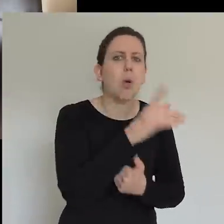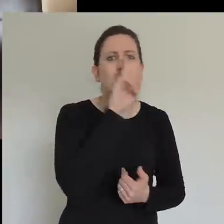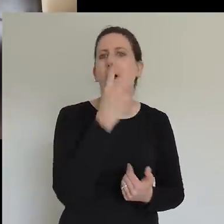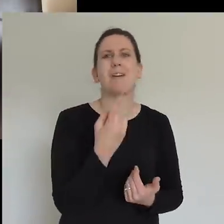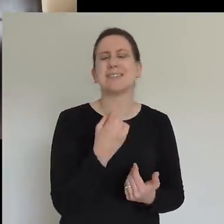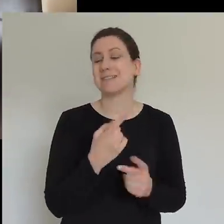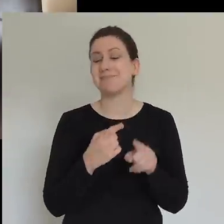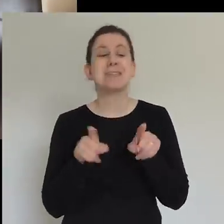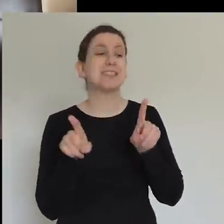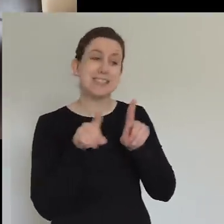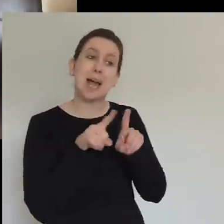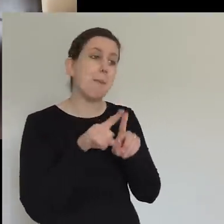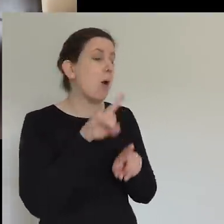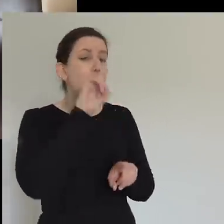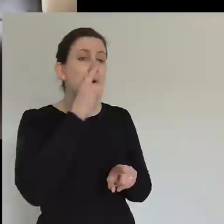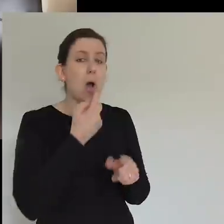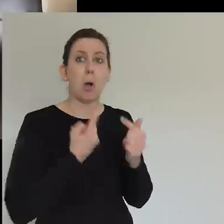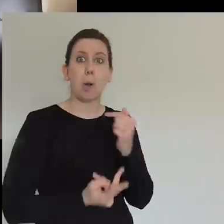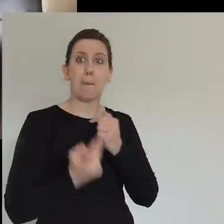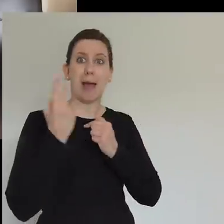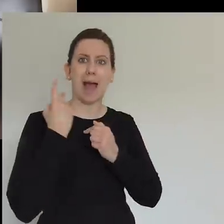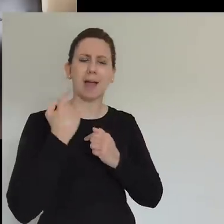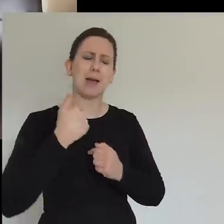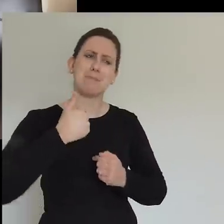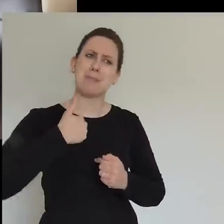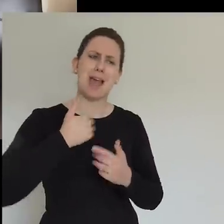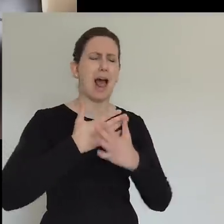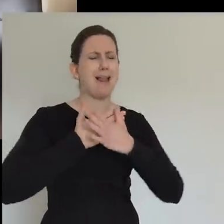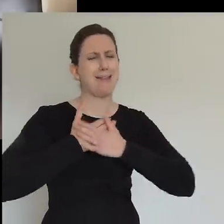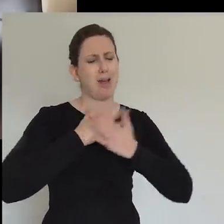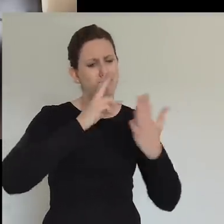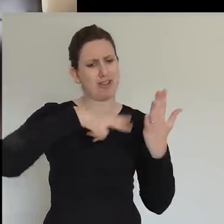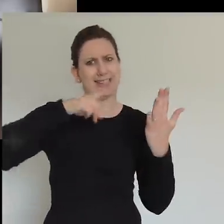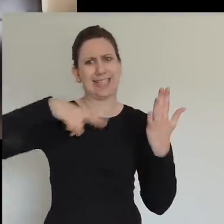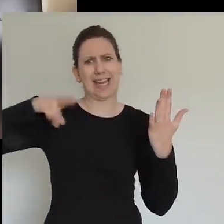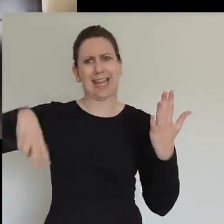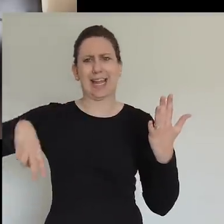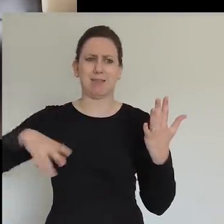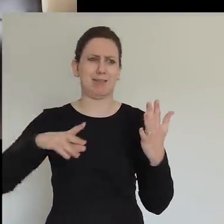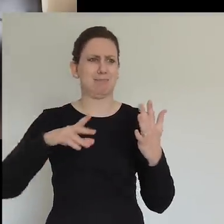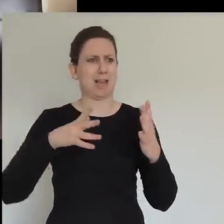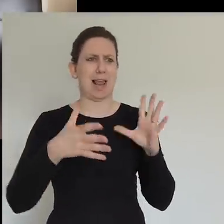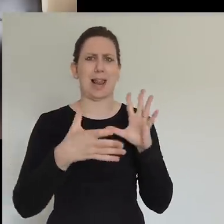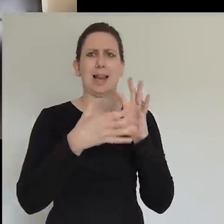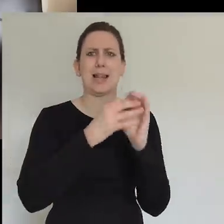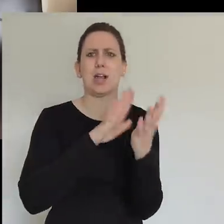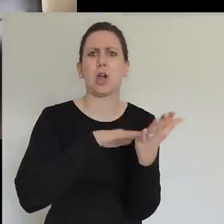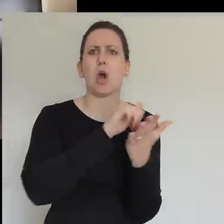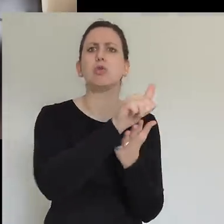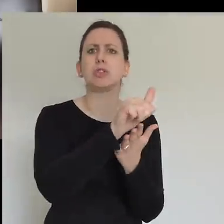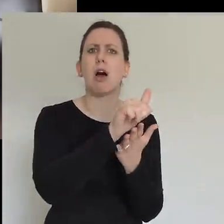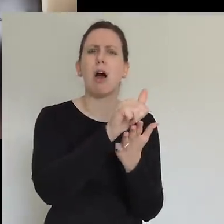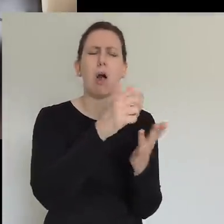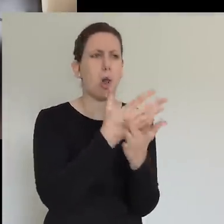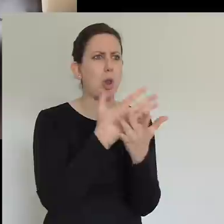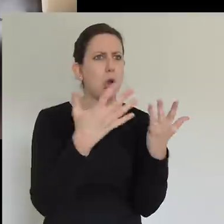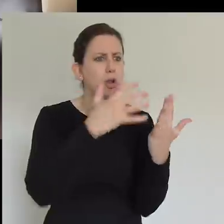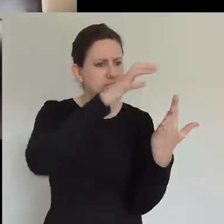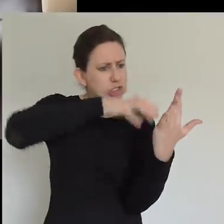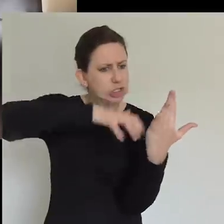I'm a keen reader of all kinds of things going on in culture. And you look at some of the things being written, and the basic reality of any crisis is, you can't go back to normal.